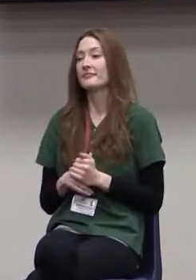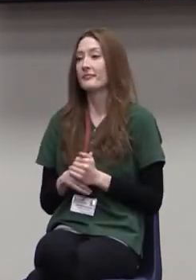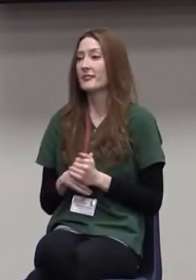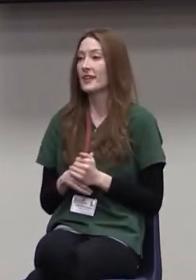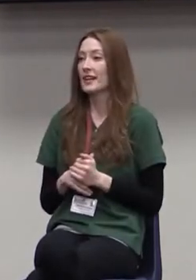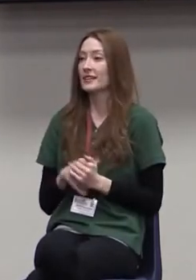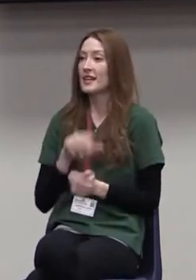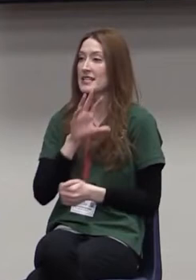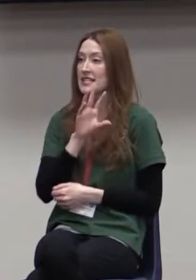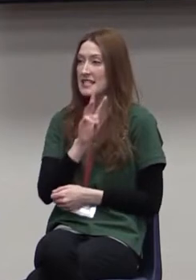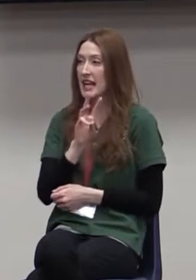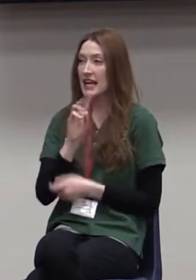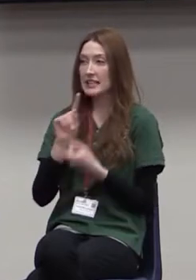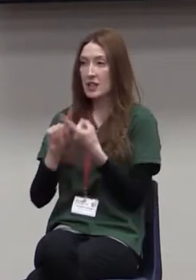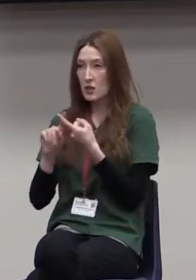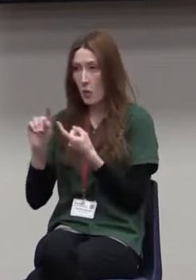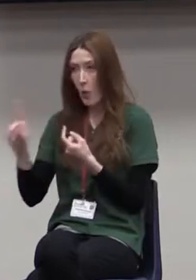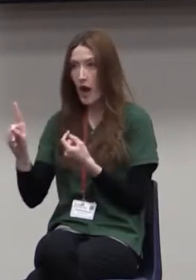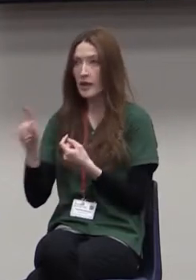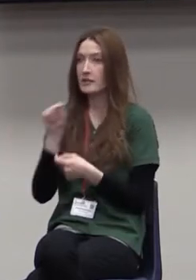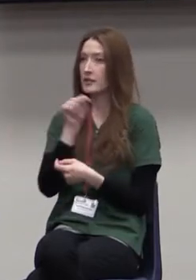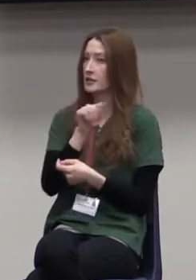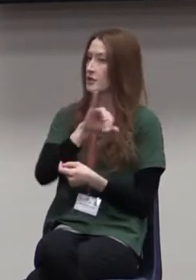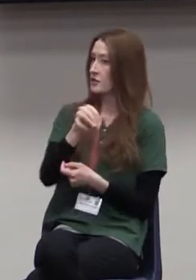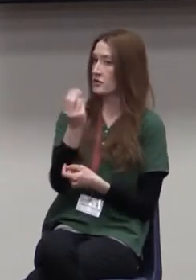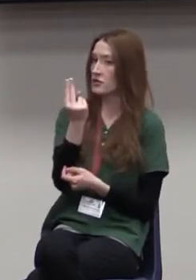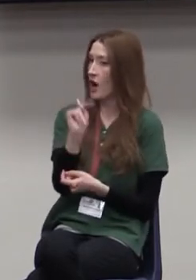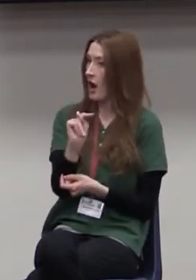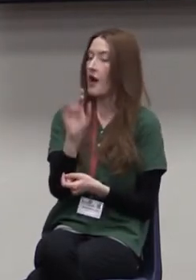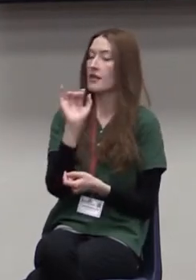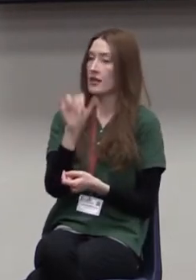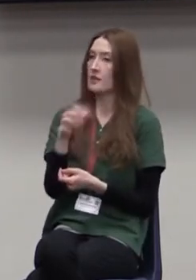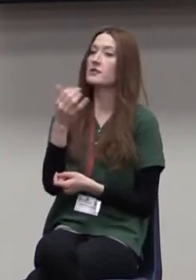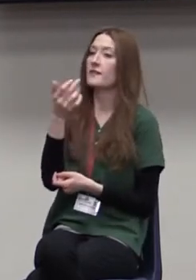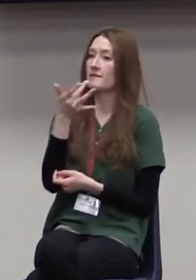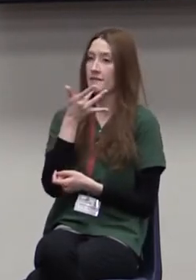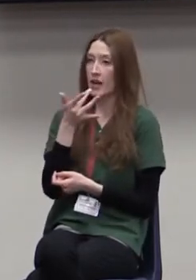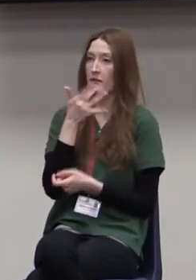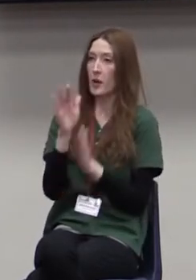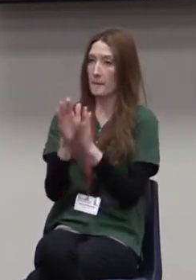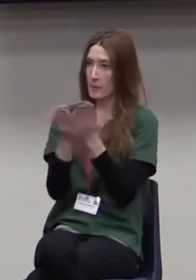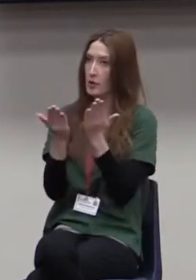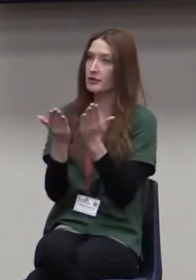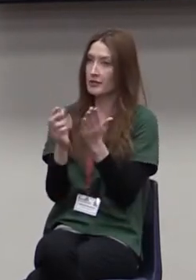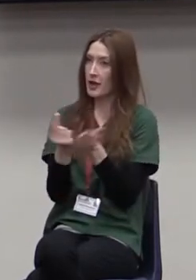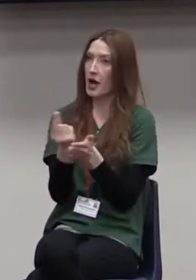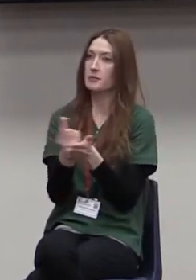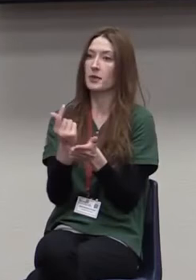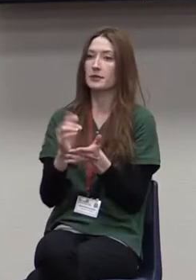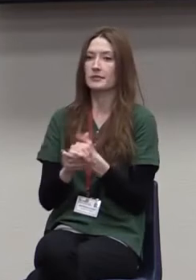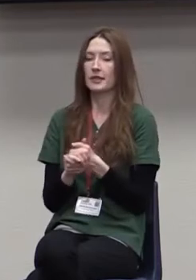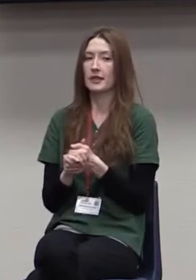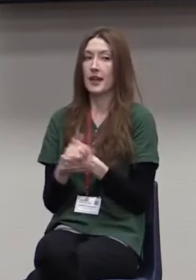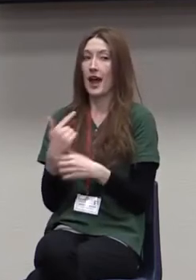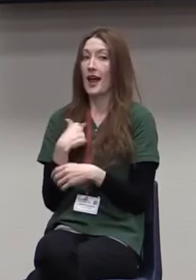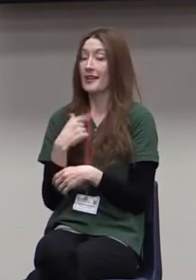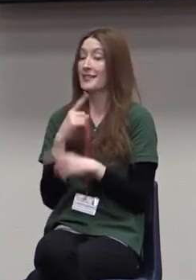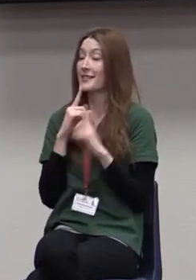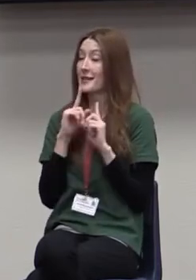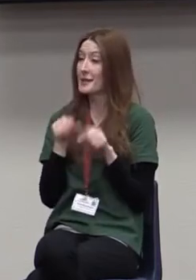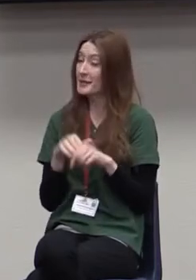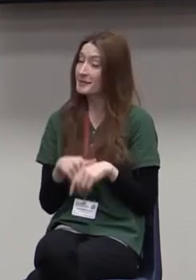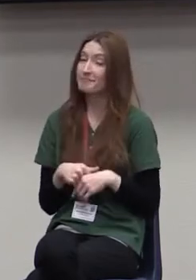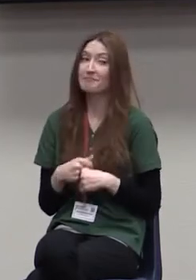Six to one, John was the favorite, but I will tell you that Brad's response was my favorite